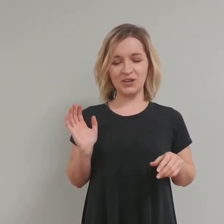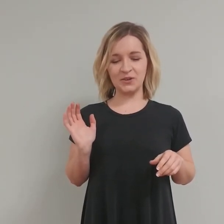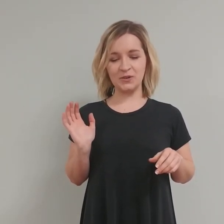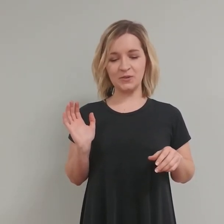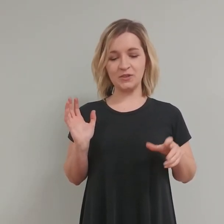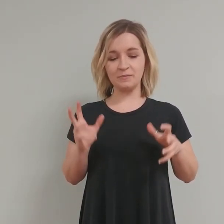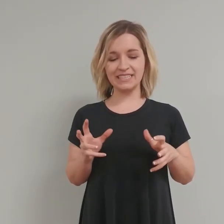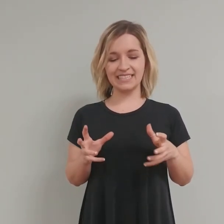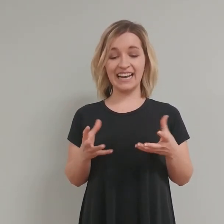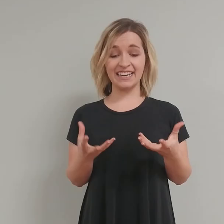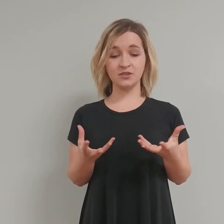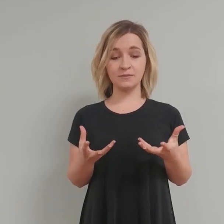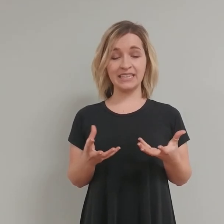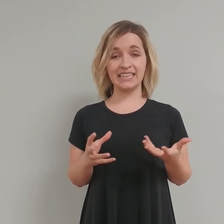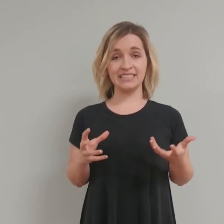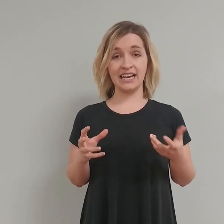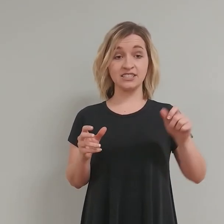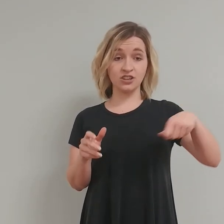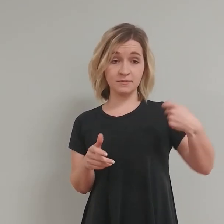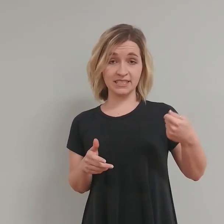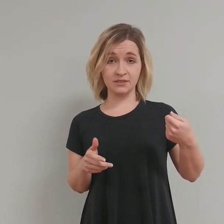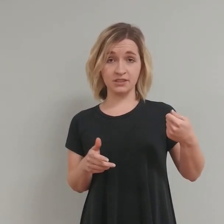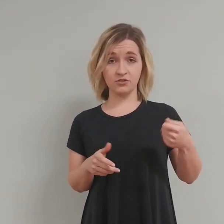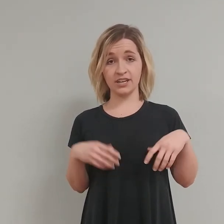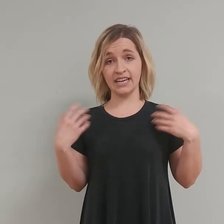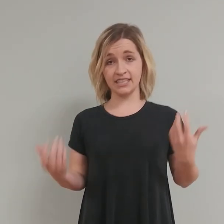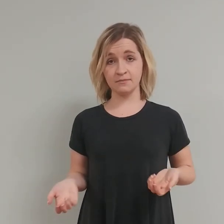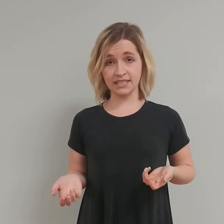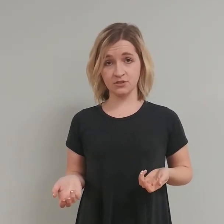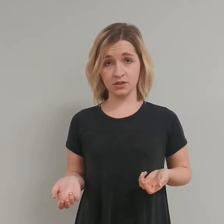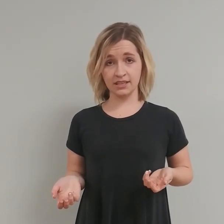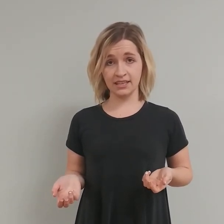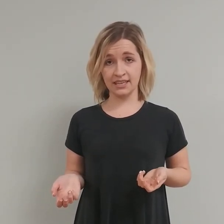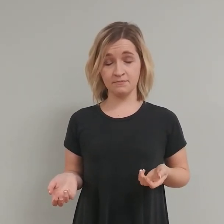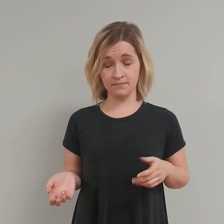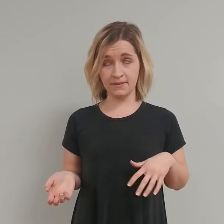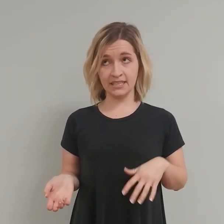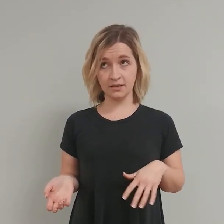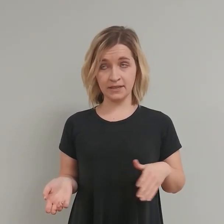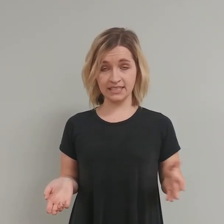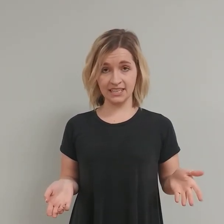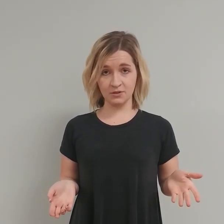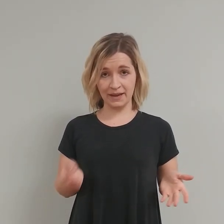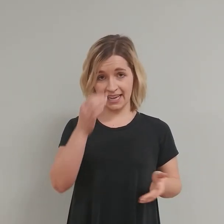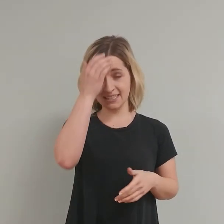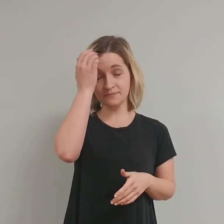So you mix it, I normally end, I start mixing it with a fork, and I end up mixing it with my hands.